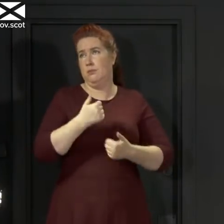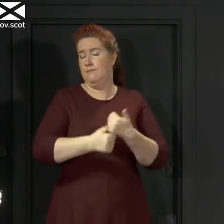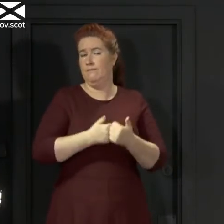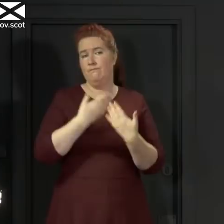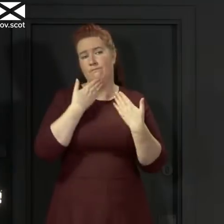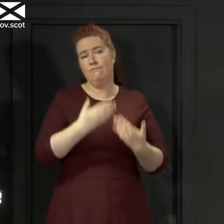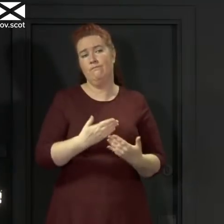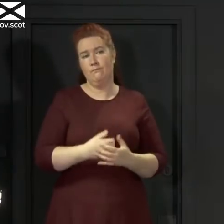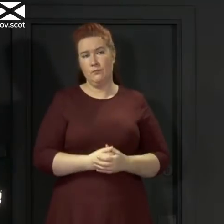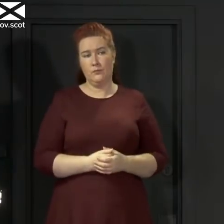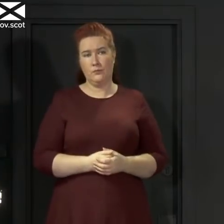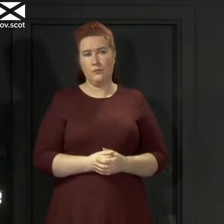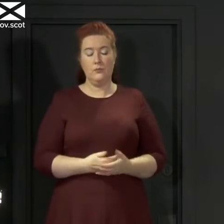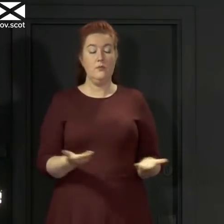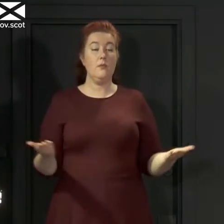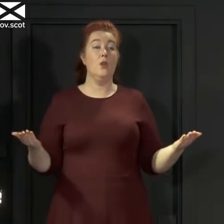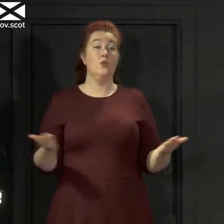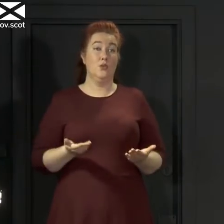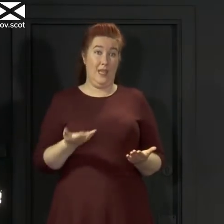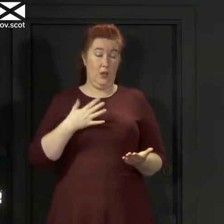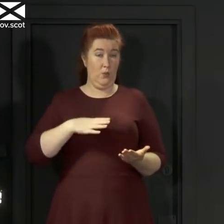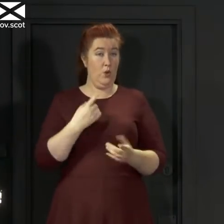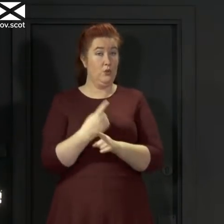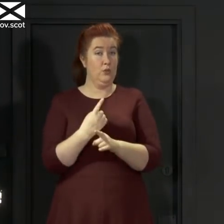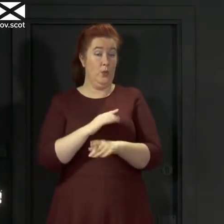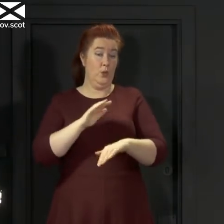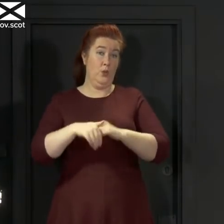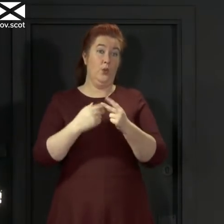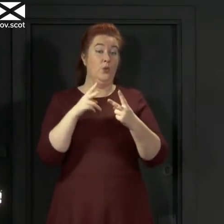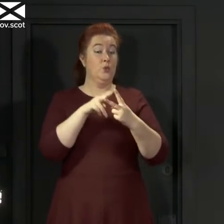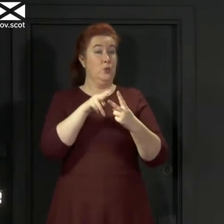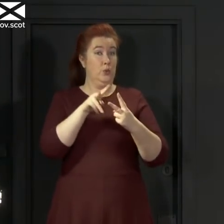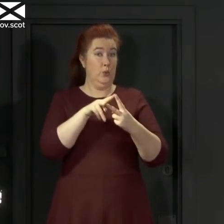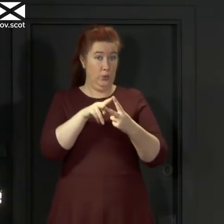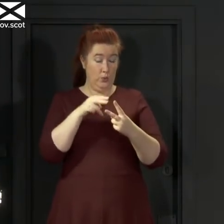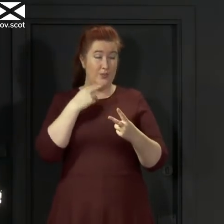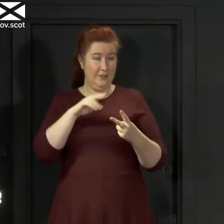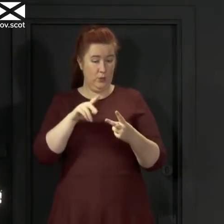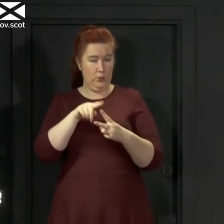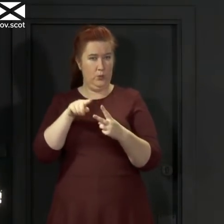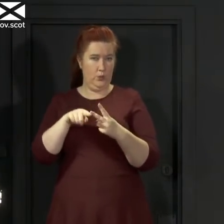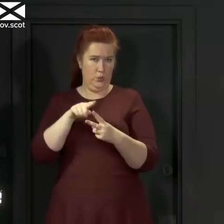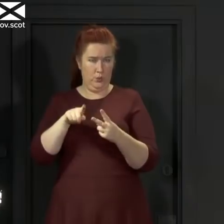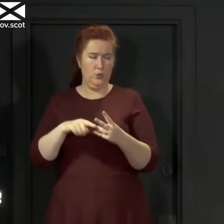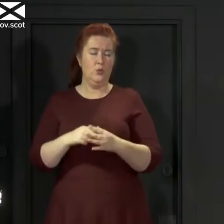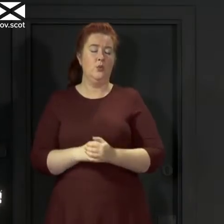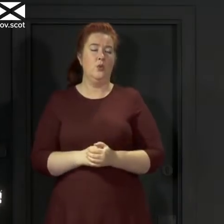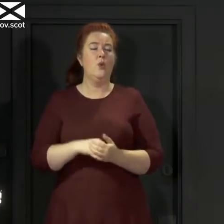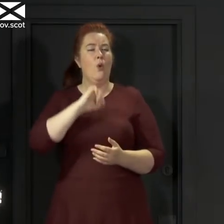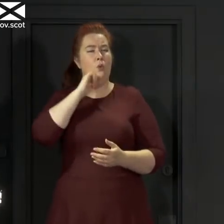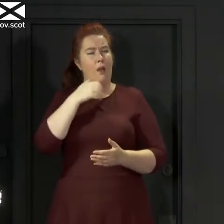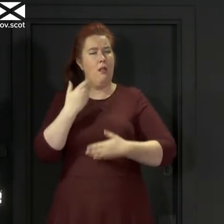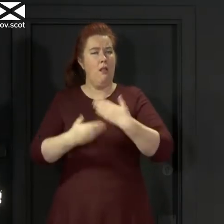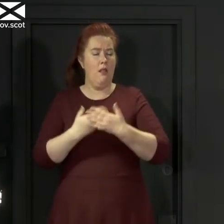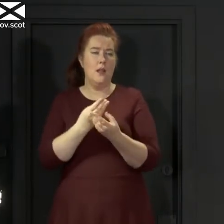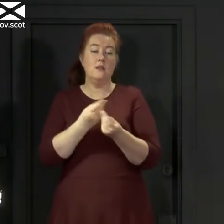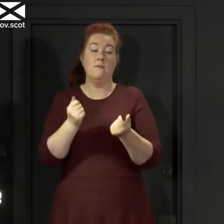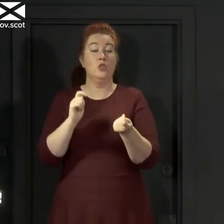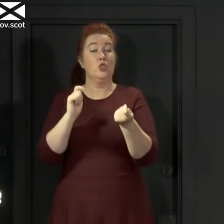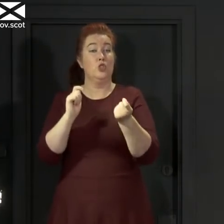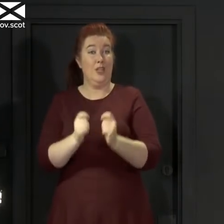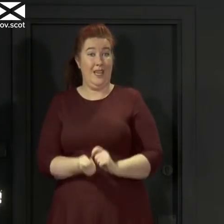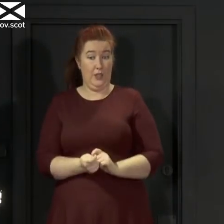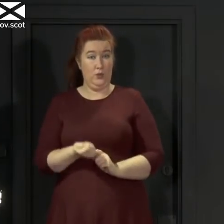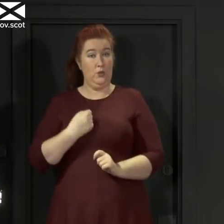Now, I want to talk about two issues briefly this afternoon. In a few minutes, I'll go over some of the changes